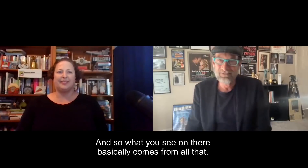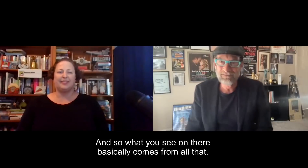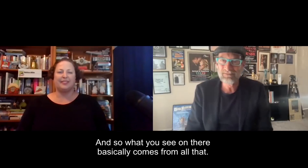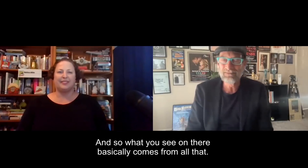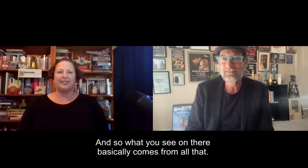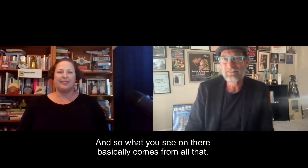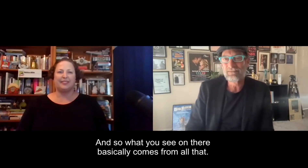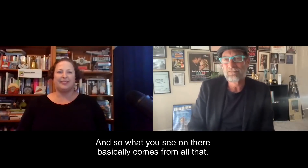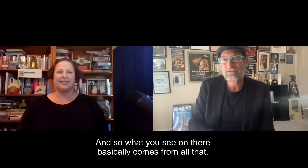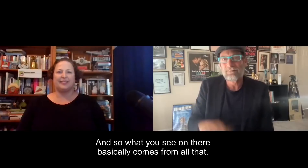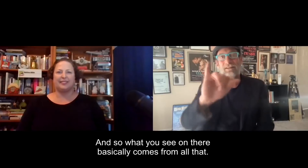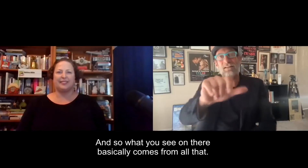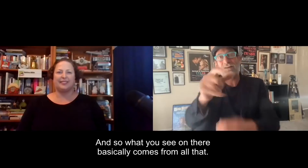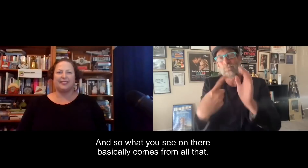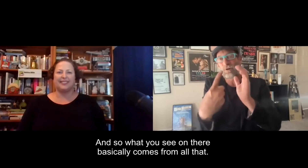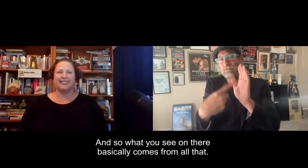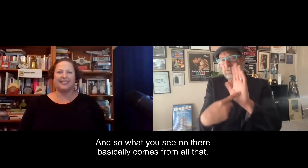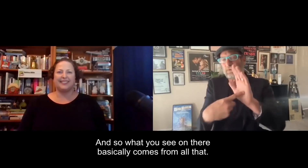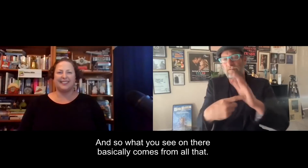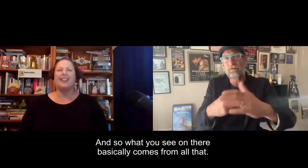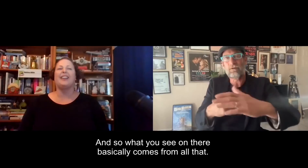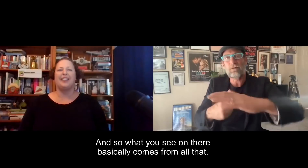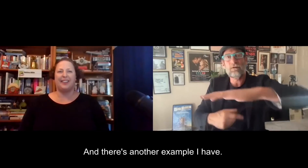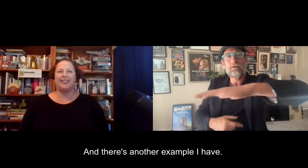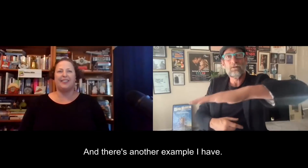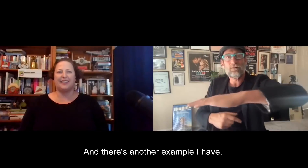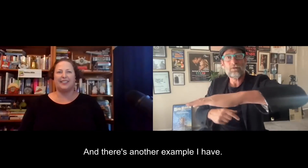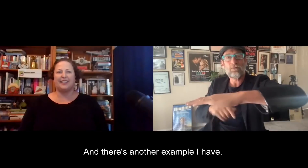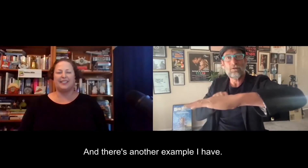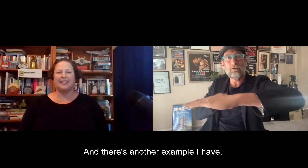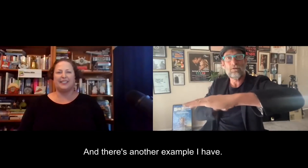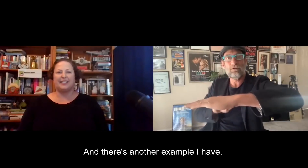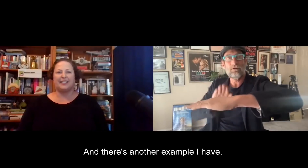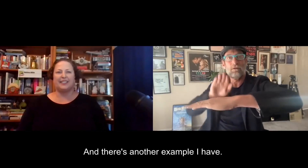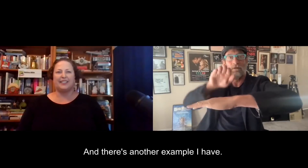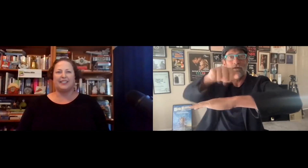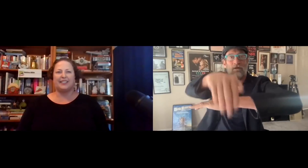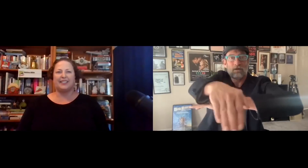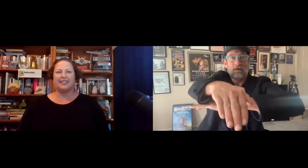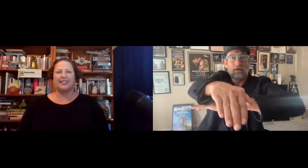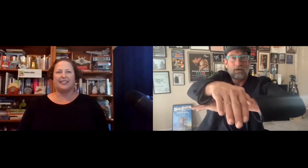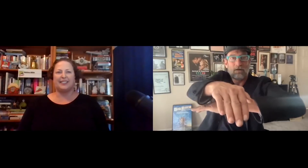there is basically comes from all that. And there's another example I have. So